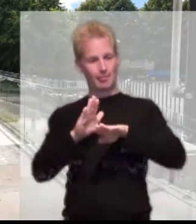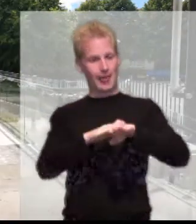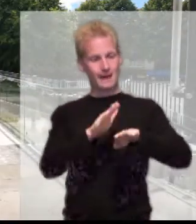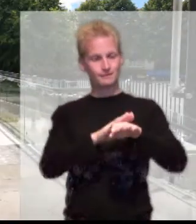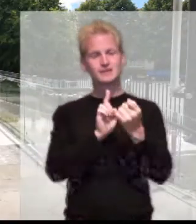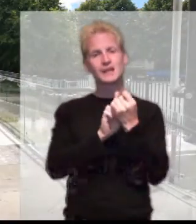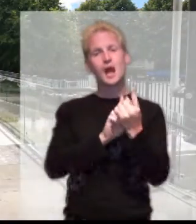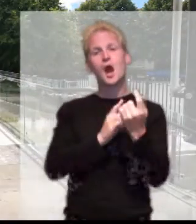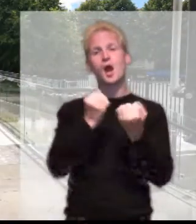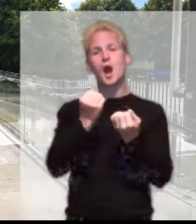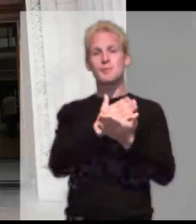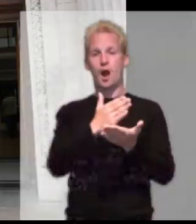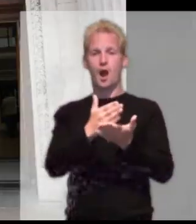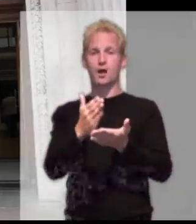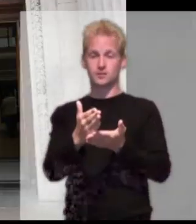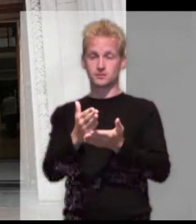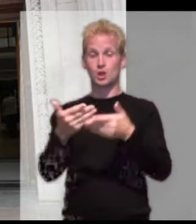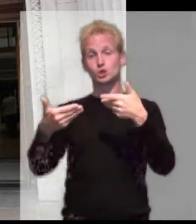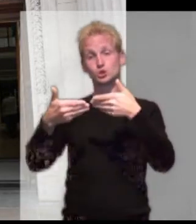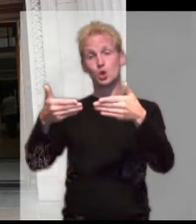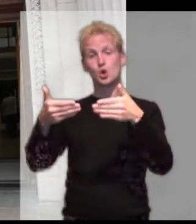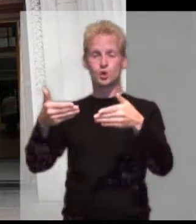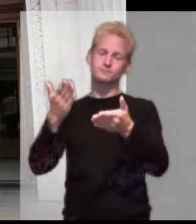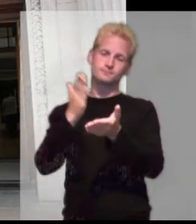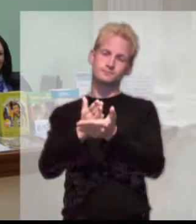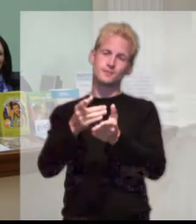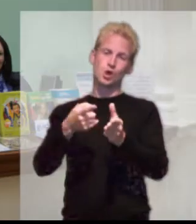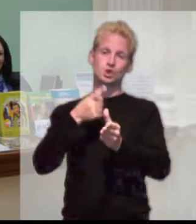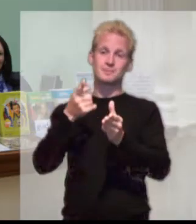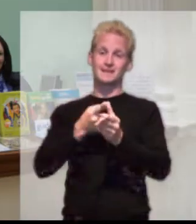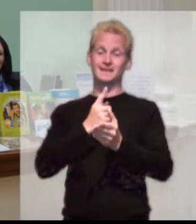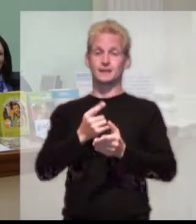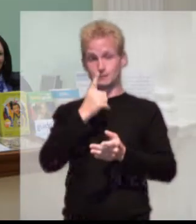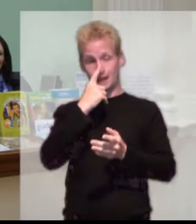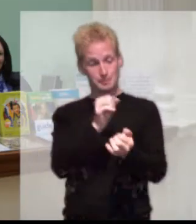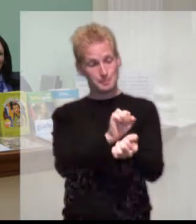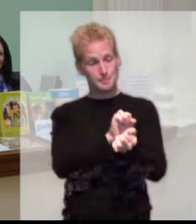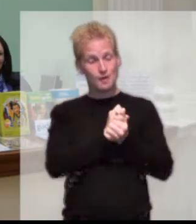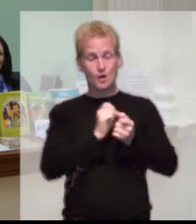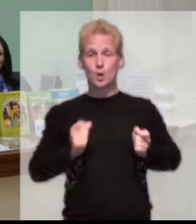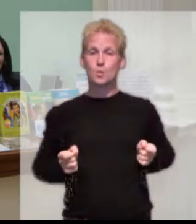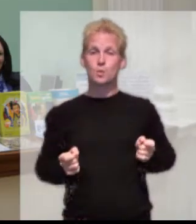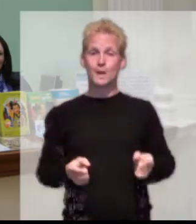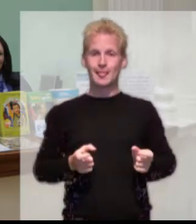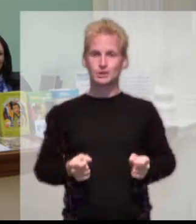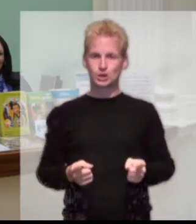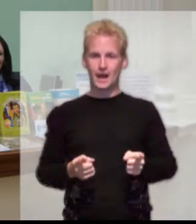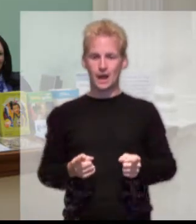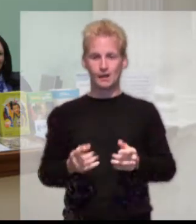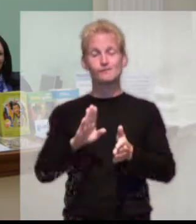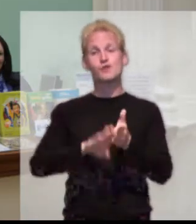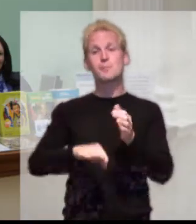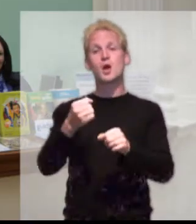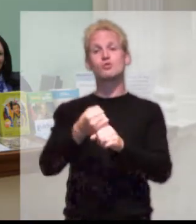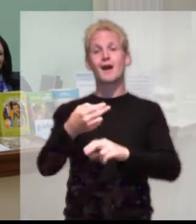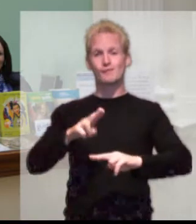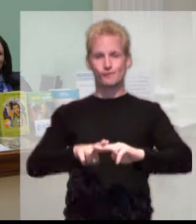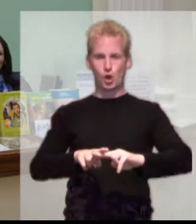There are automatic doors. You can borrow wheelchairs from the information desk on the ground floor by the main entrance.